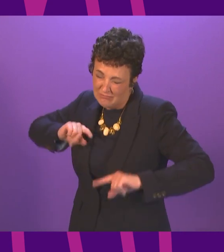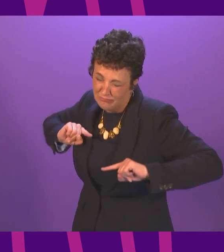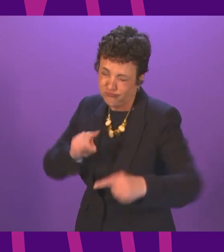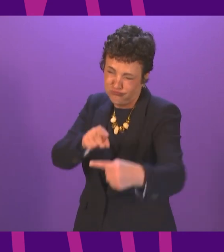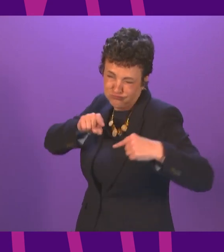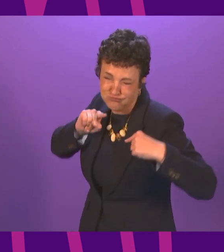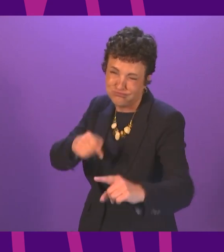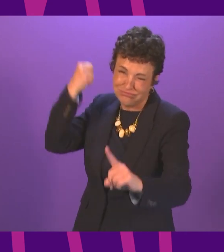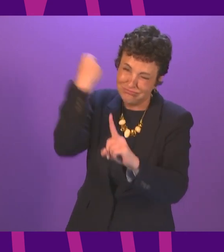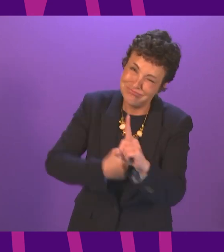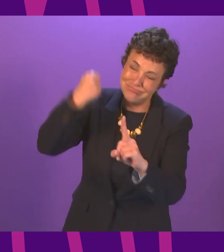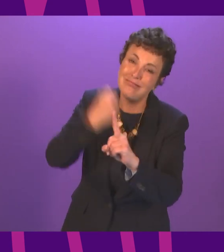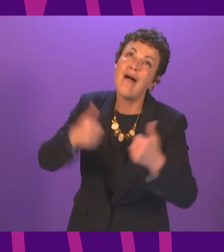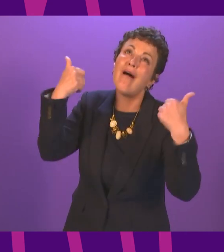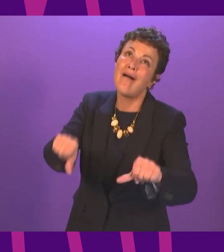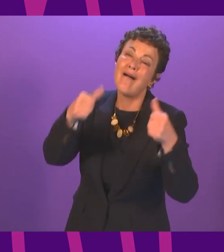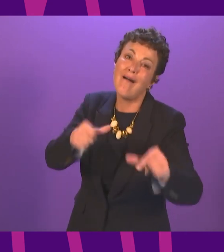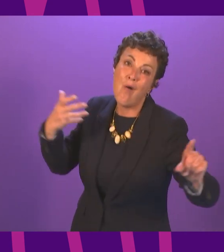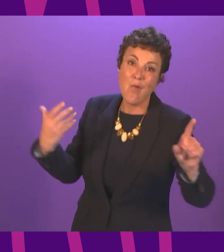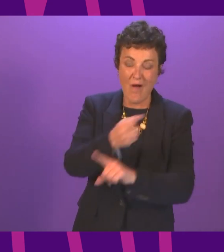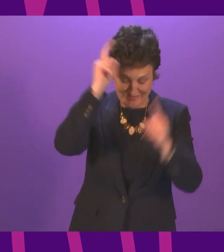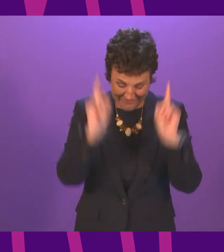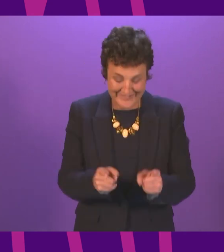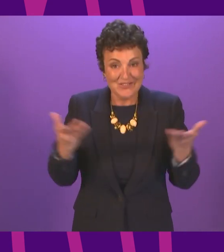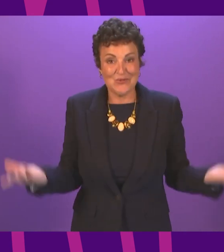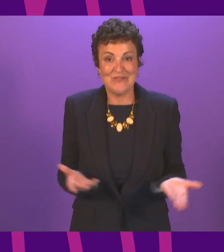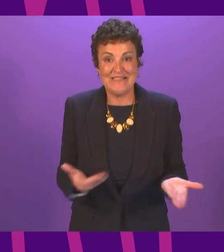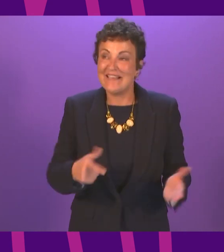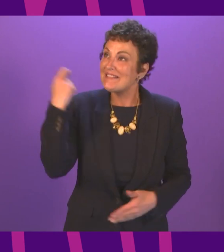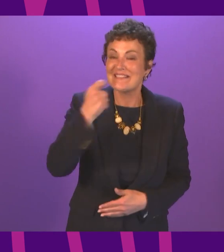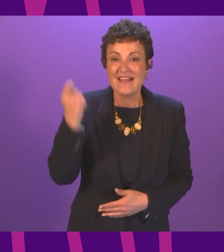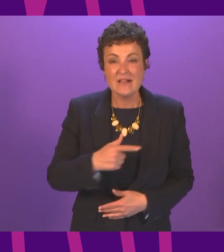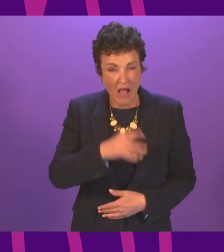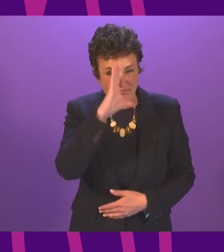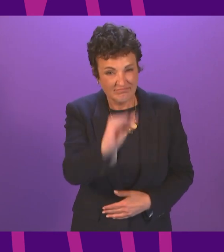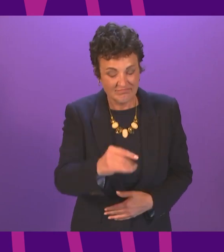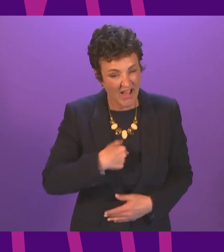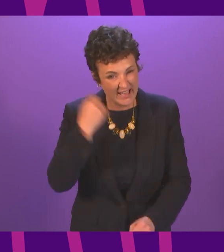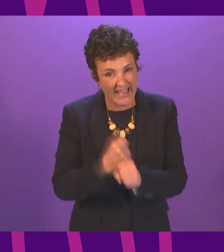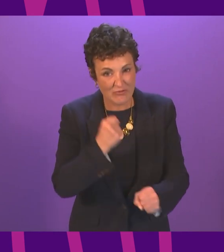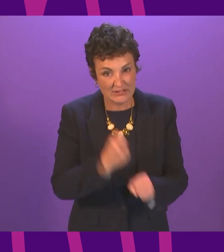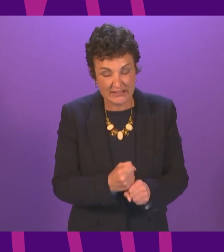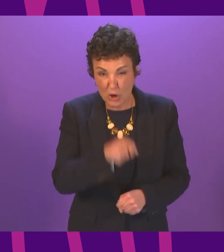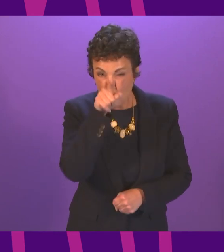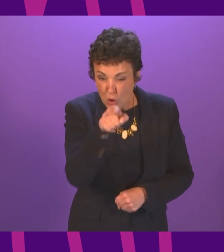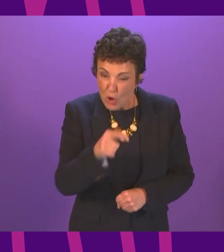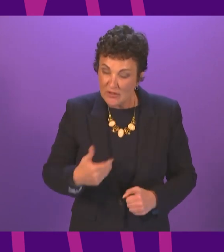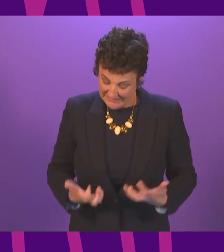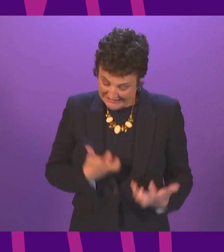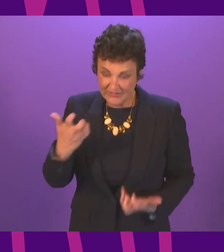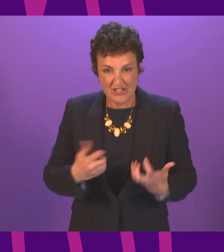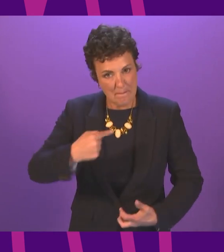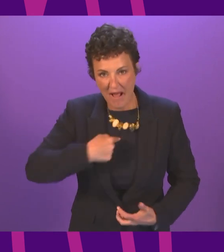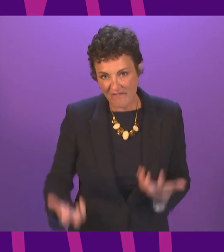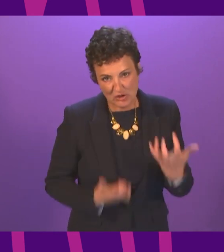disabled people's rights throughout this history have led to this moment I promise that for as long as I am in this place your fight will be my fight there will be